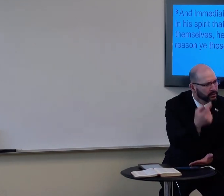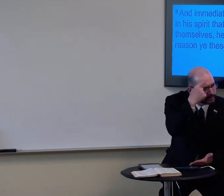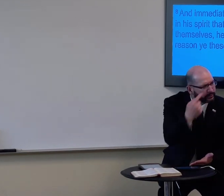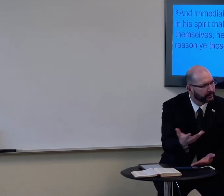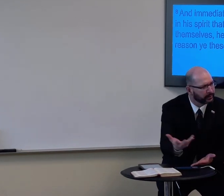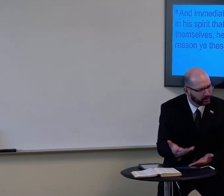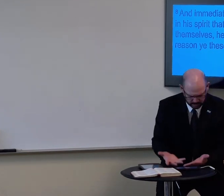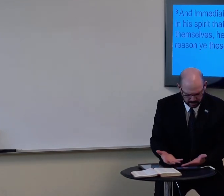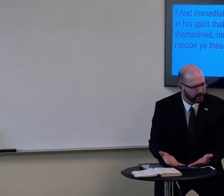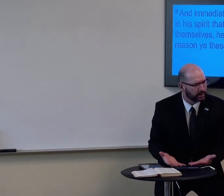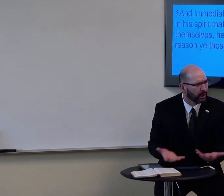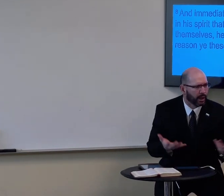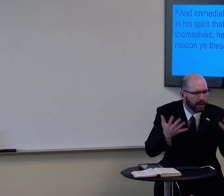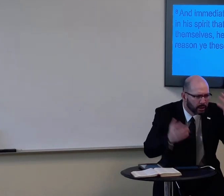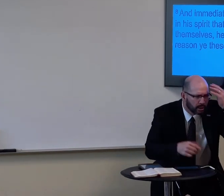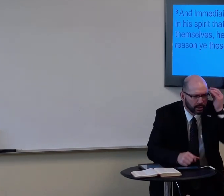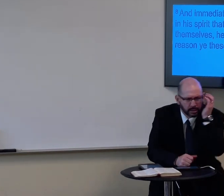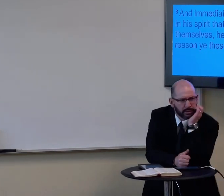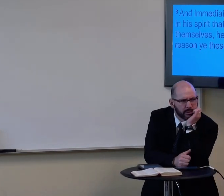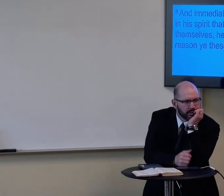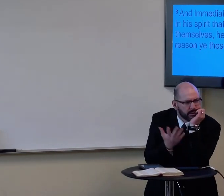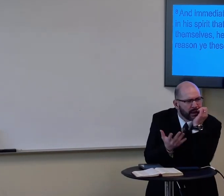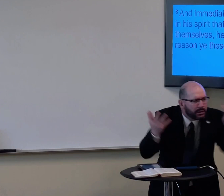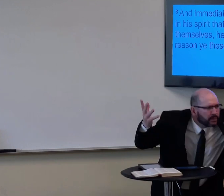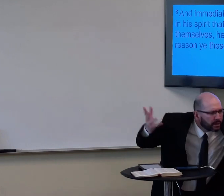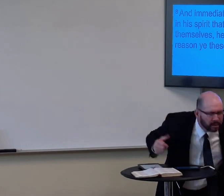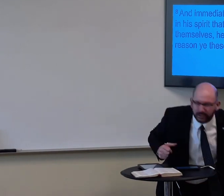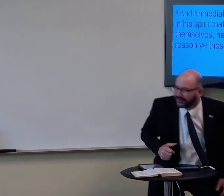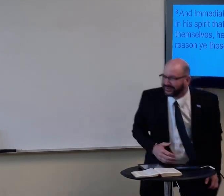what, you know, conference, let's think, guys, what do you think?